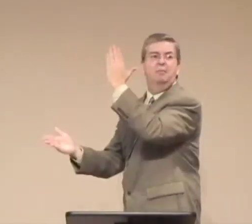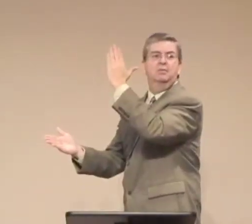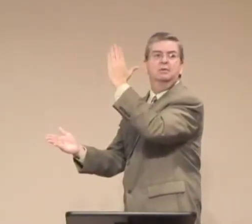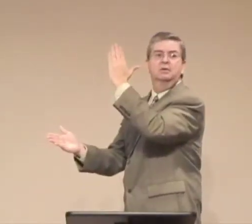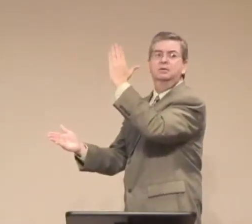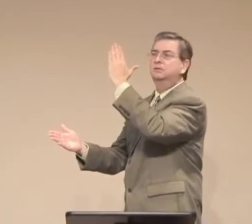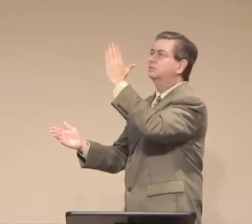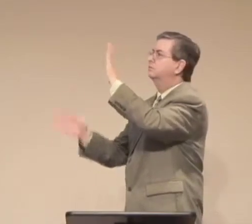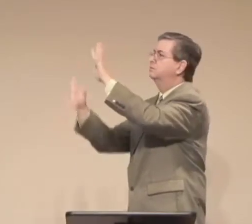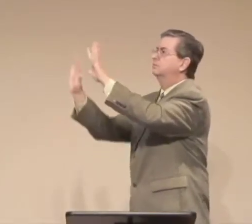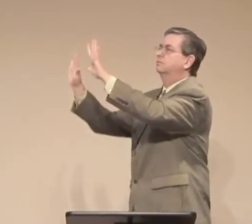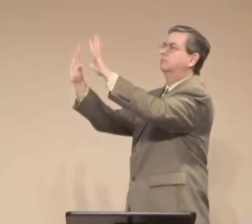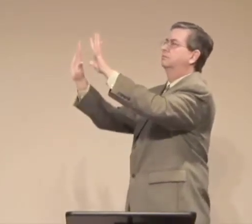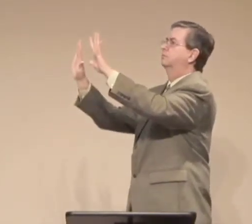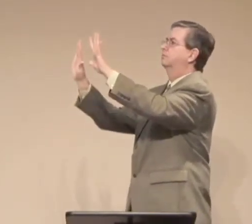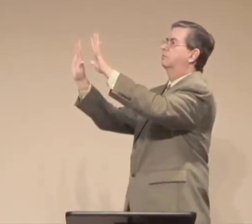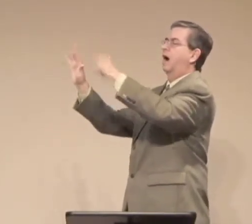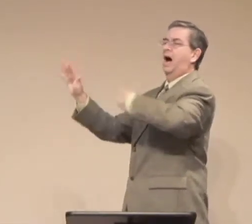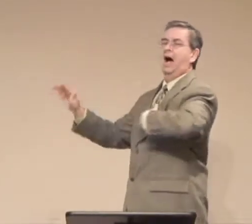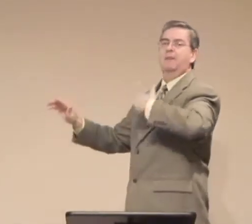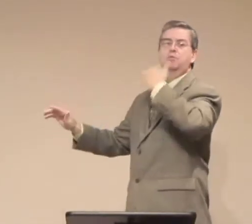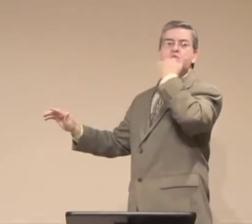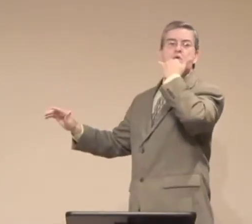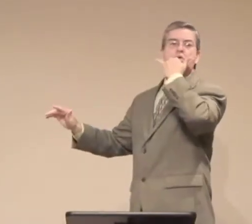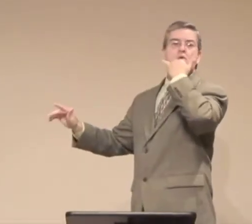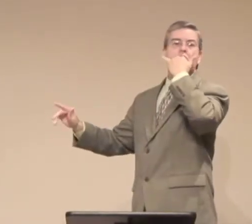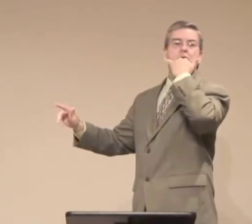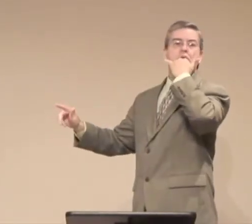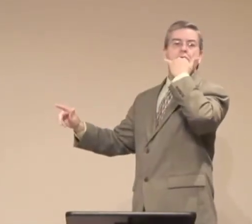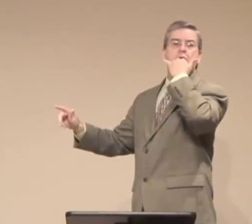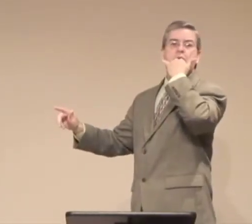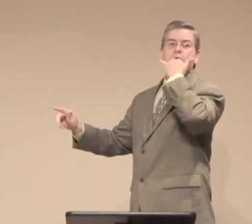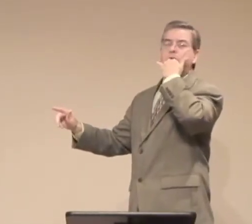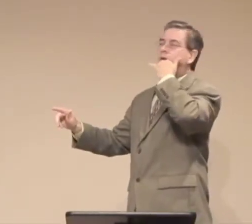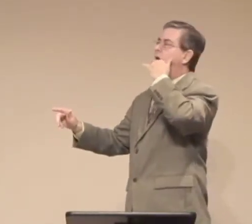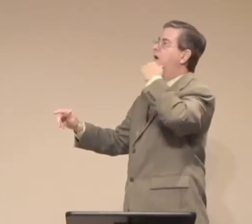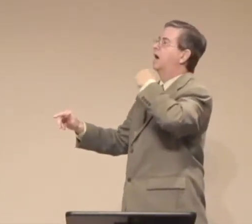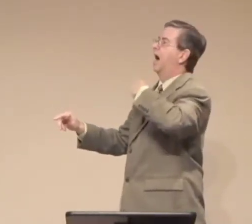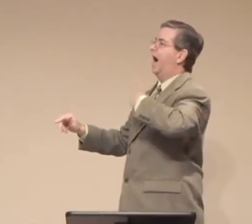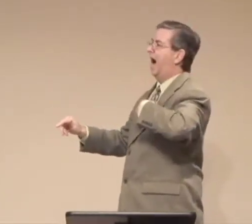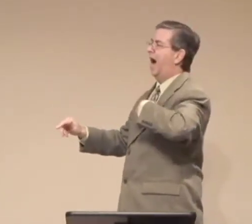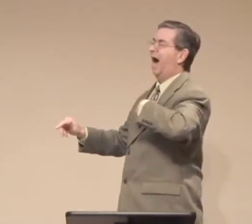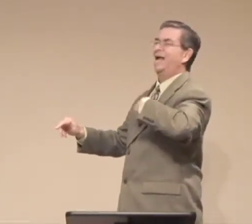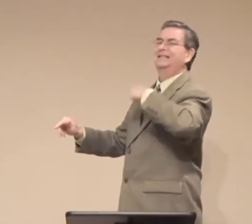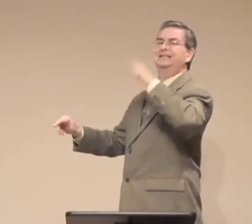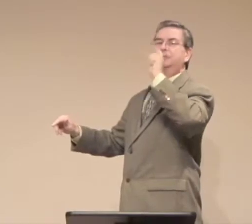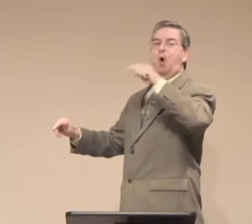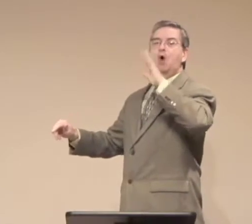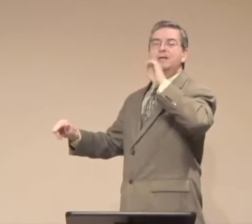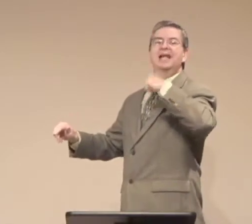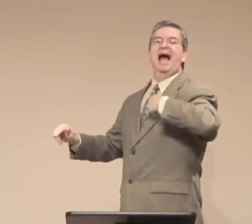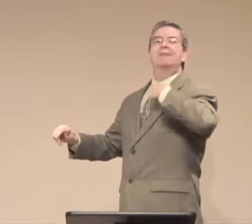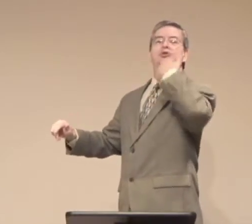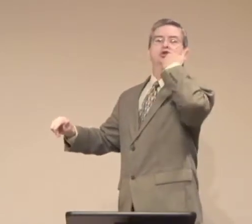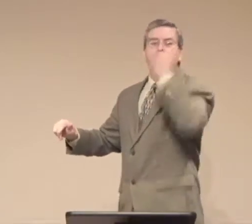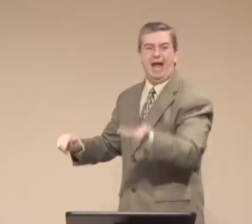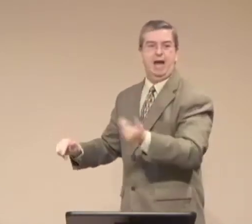And he said, mother, stop it. I was the one that was wrong. Sure.